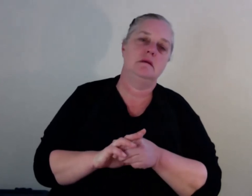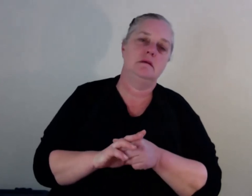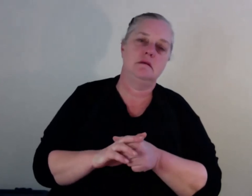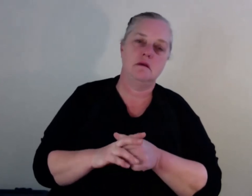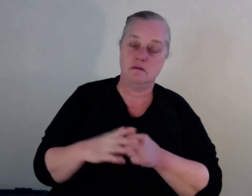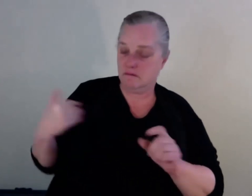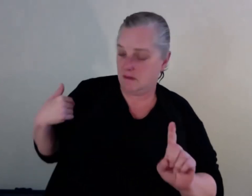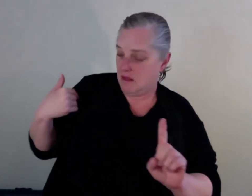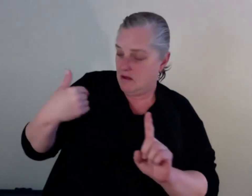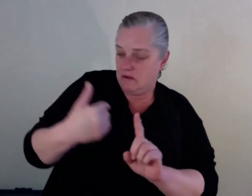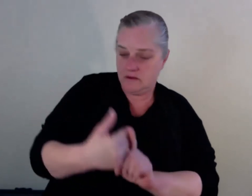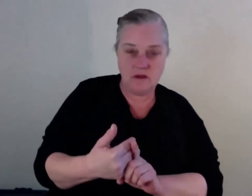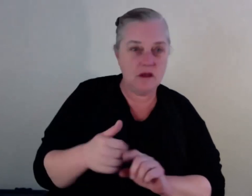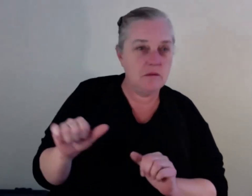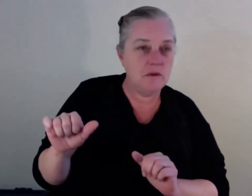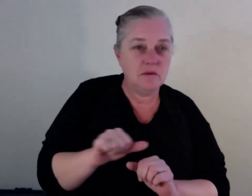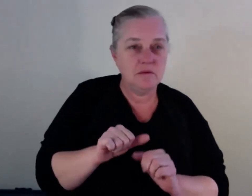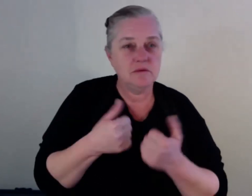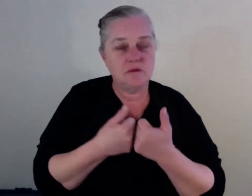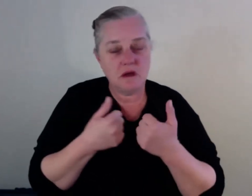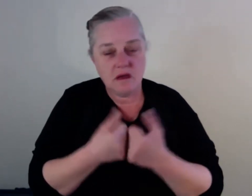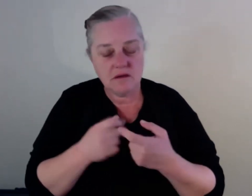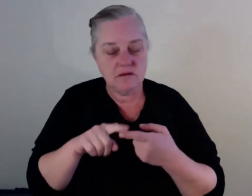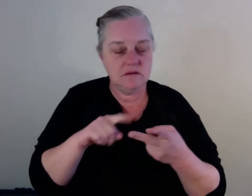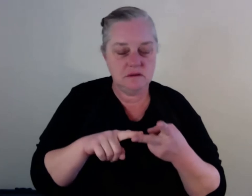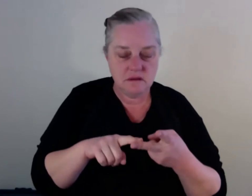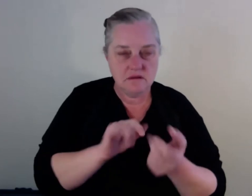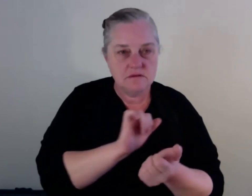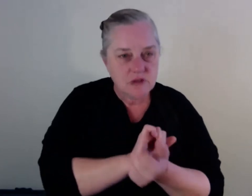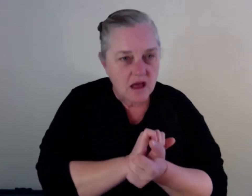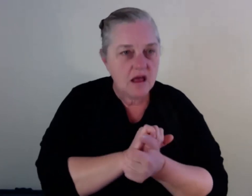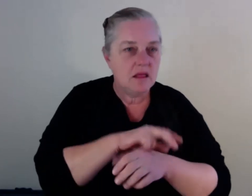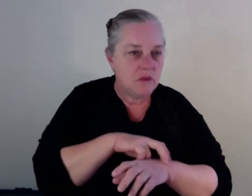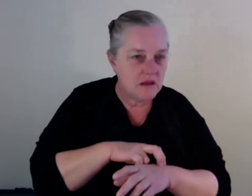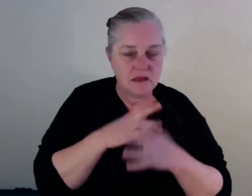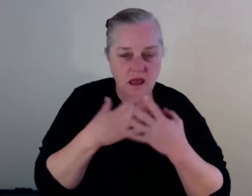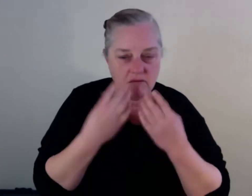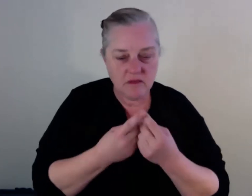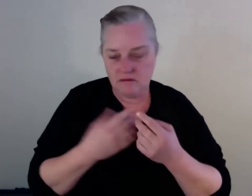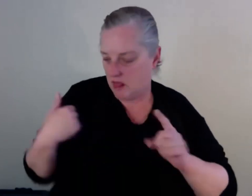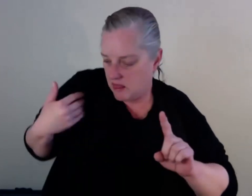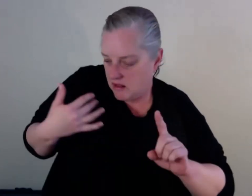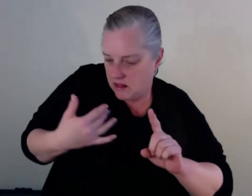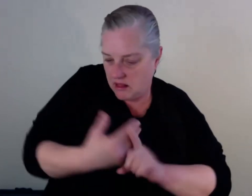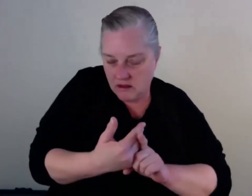basic living skills. So I, and that was, you know, I'm, I'm one of those people that had, I didn't even have basic living skills. So how was I going to